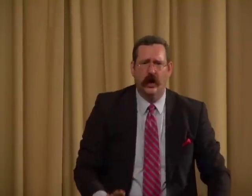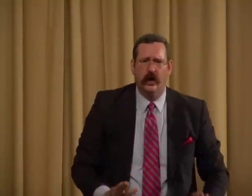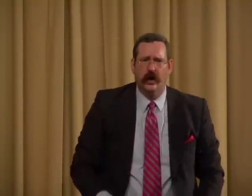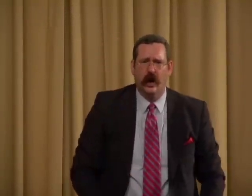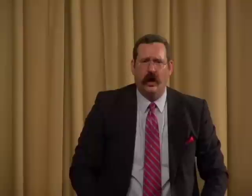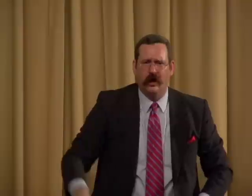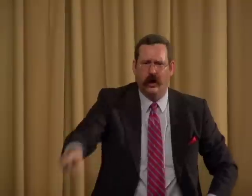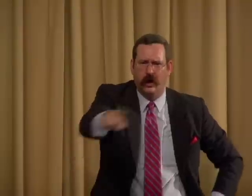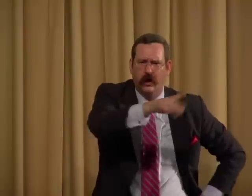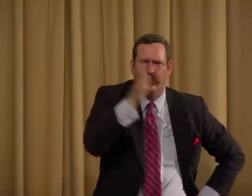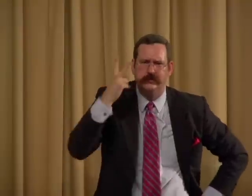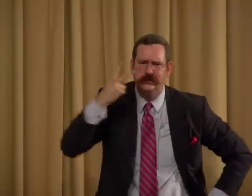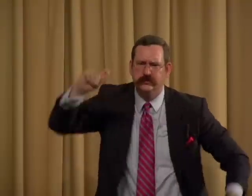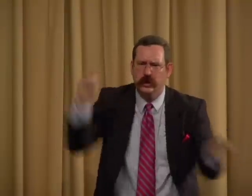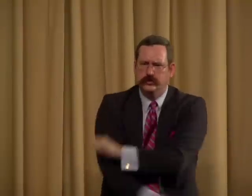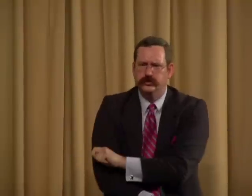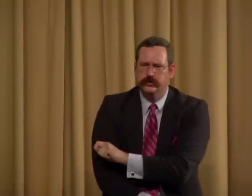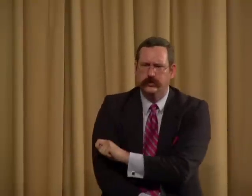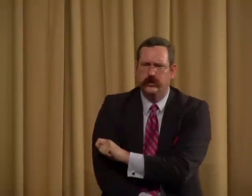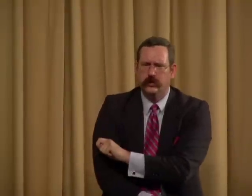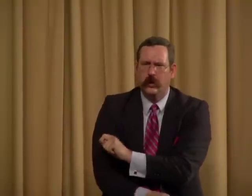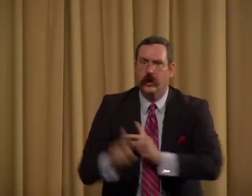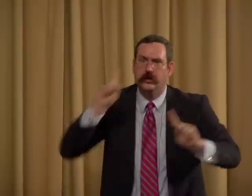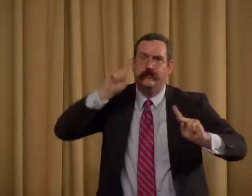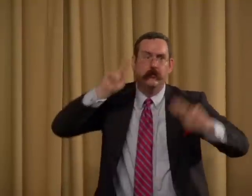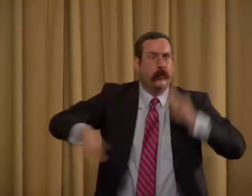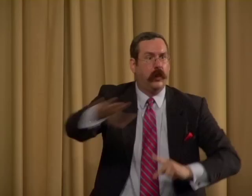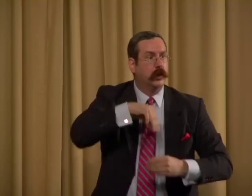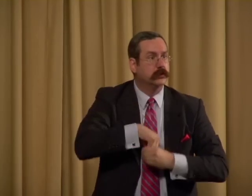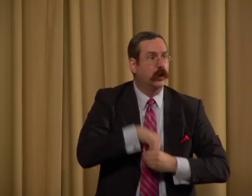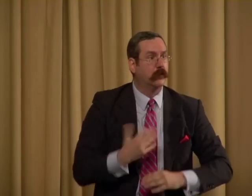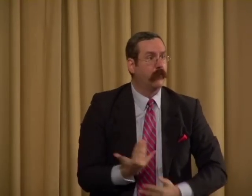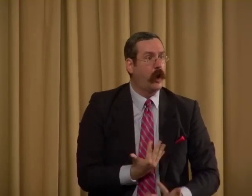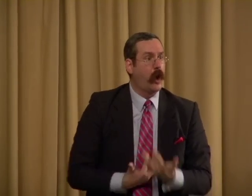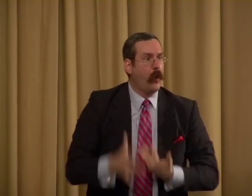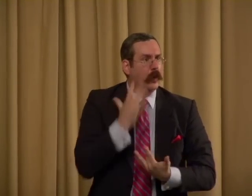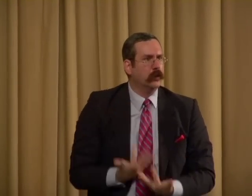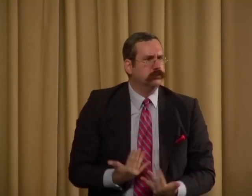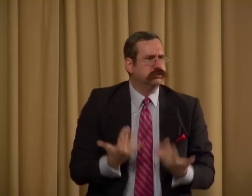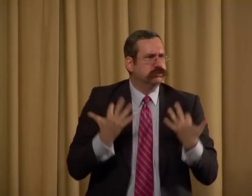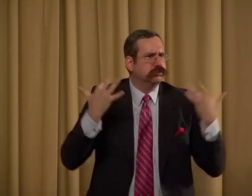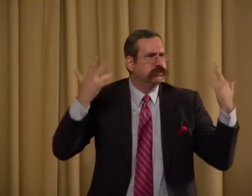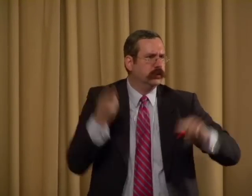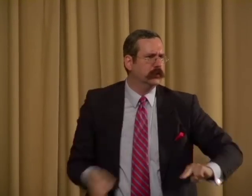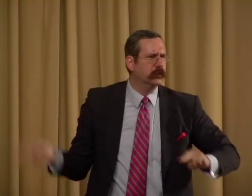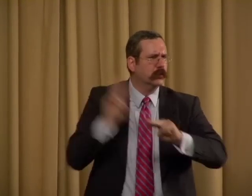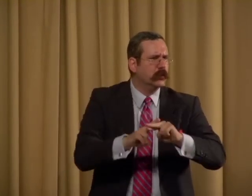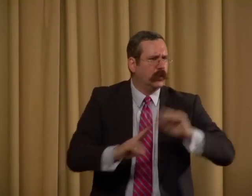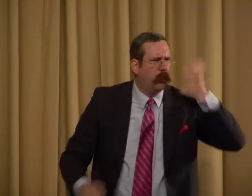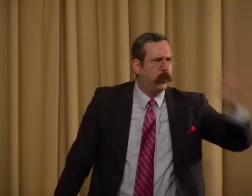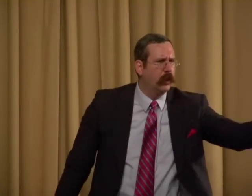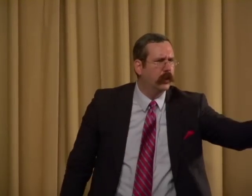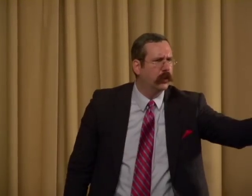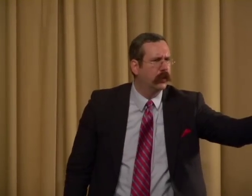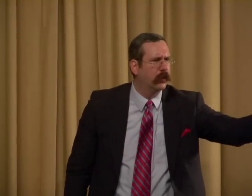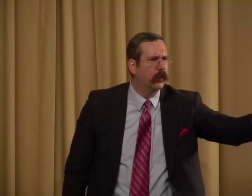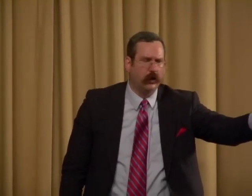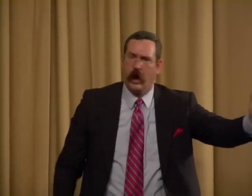Sunday after Sunday, you would see change. Deaf people would have fire within them. Their